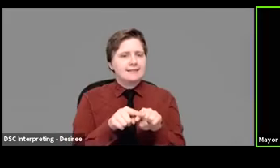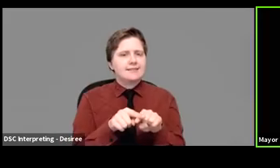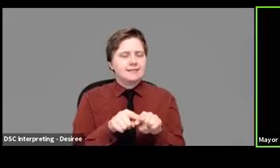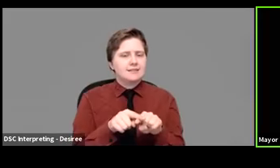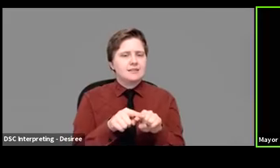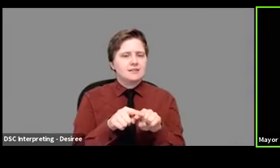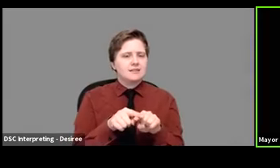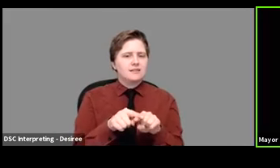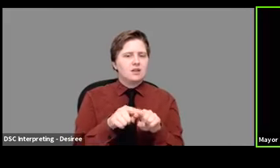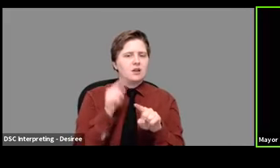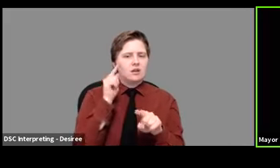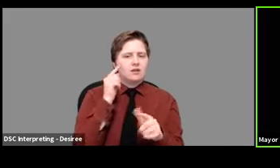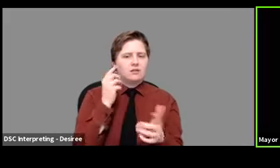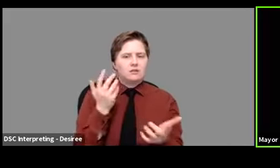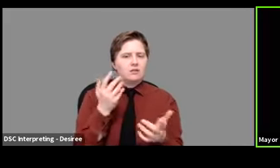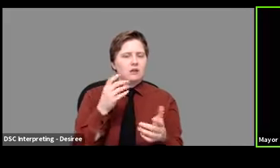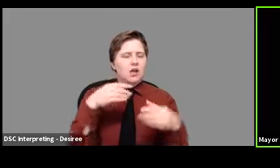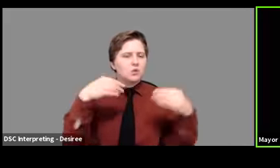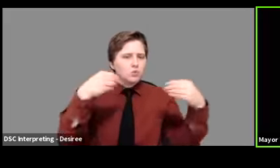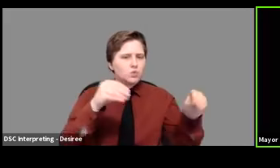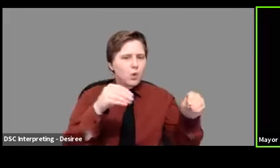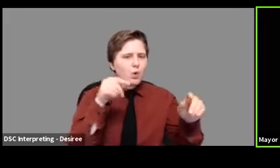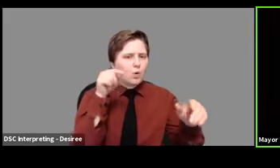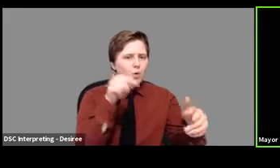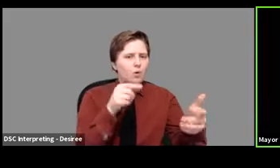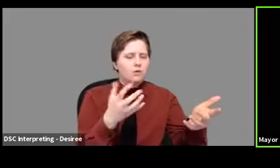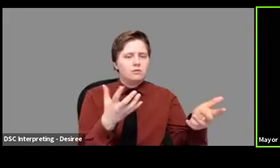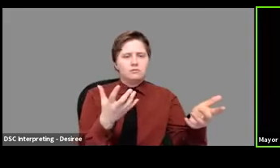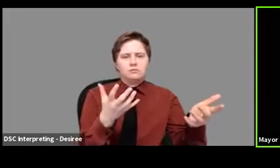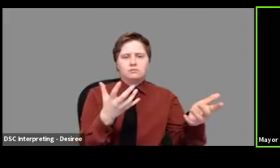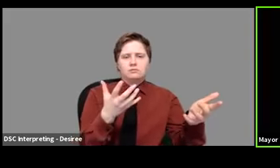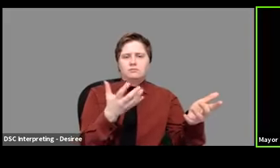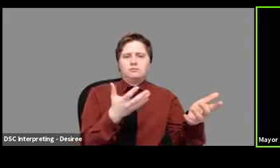a, uh, retail store, um,